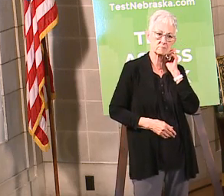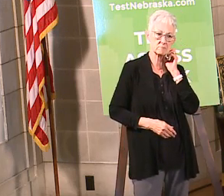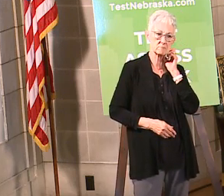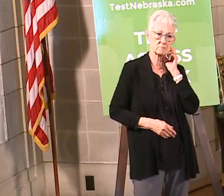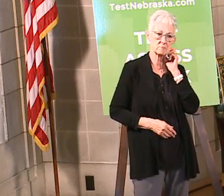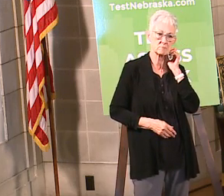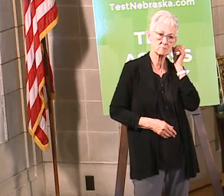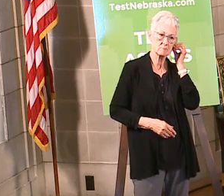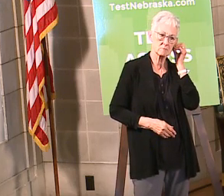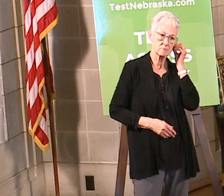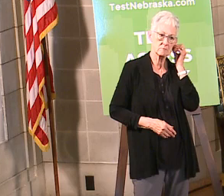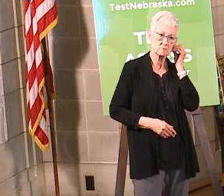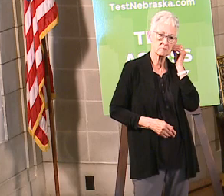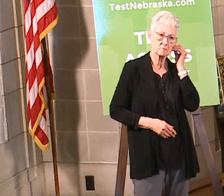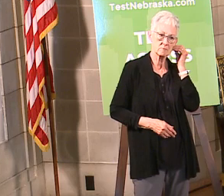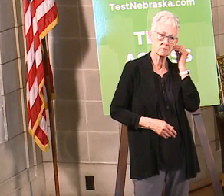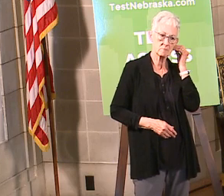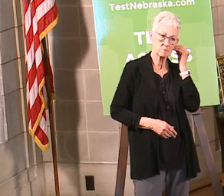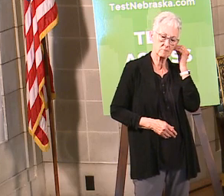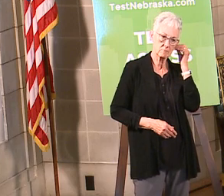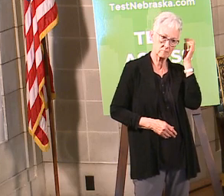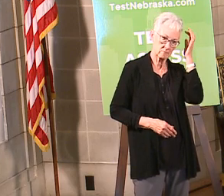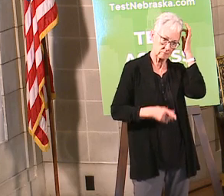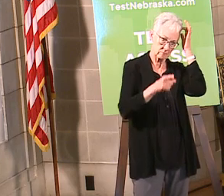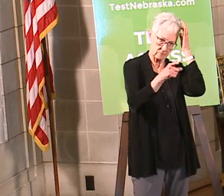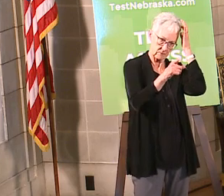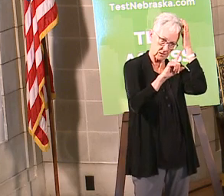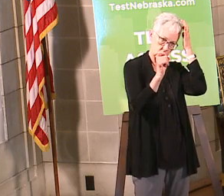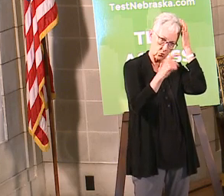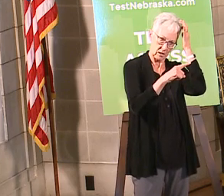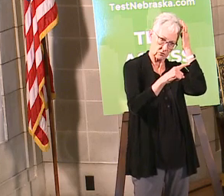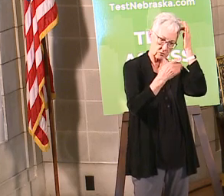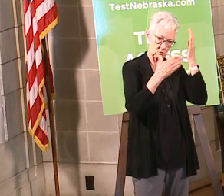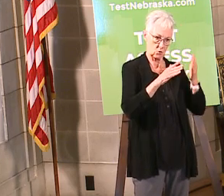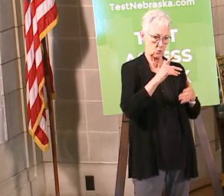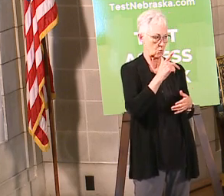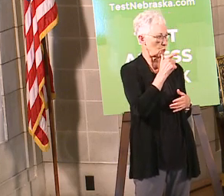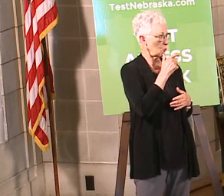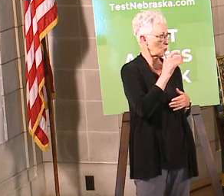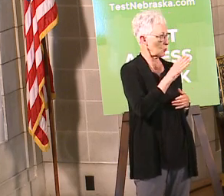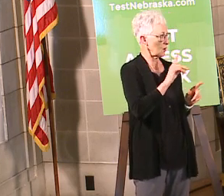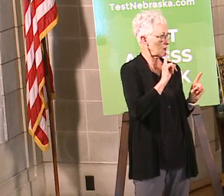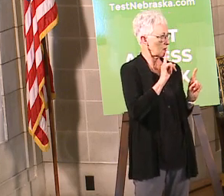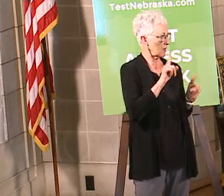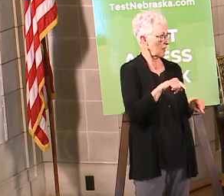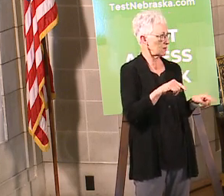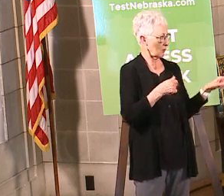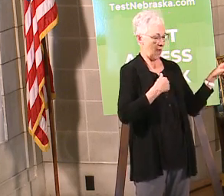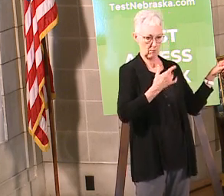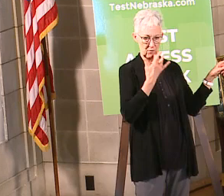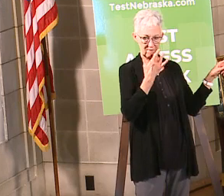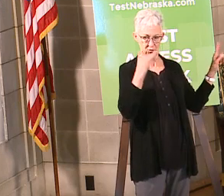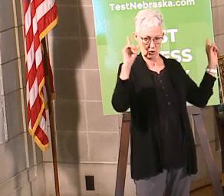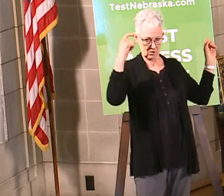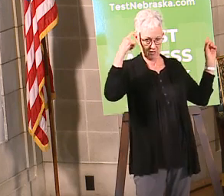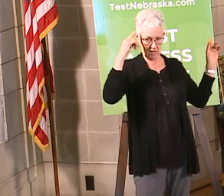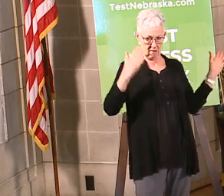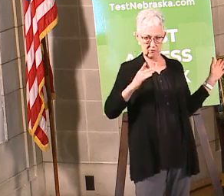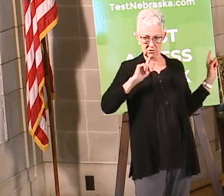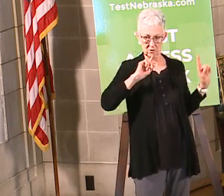question that i don't know whether you or the governor would prefer to handle it i prefer the governor if possible